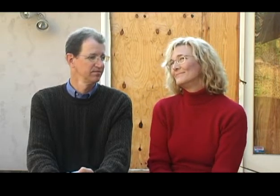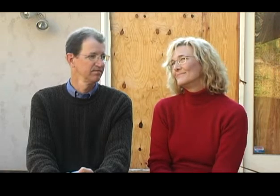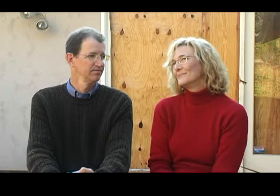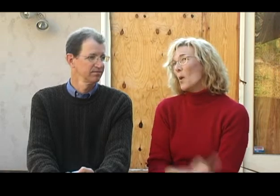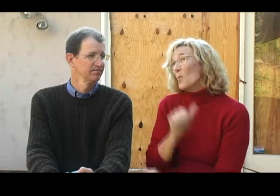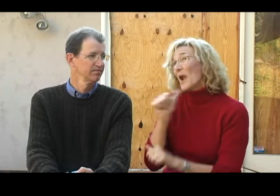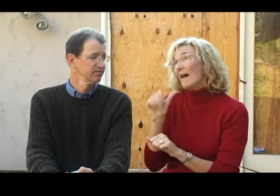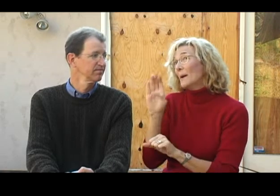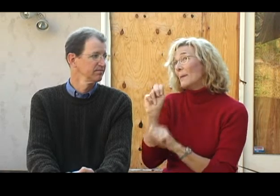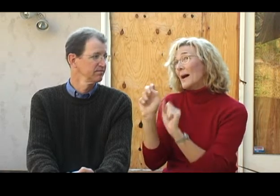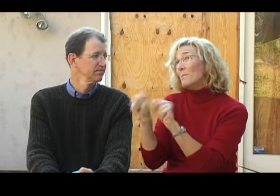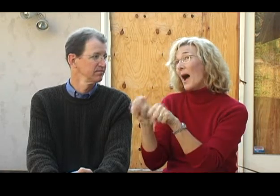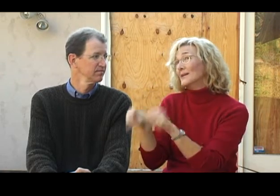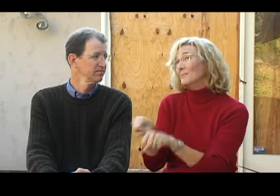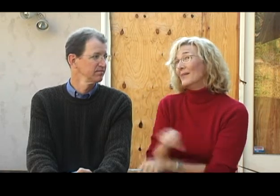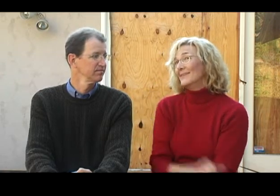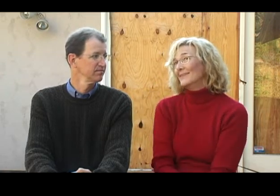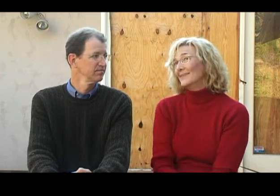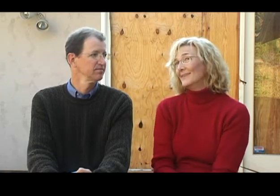month it wouldn't have been possible.